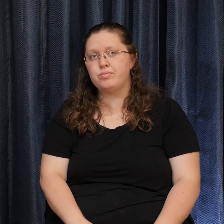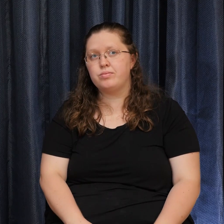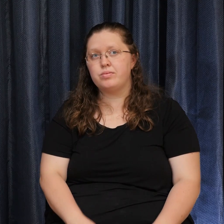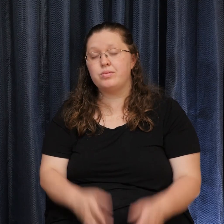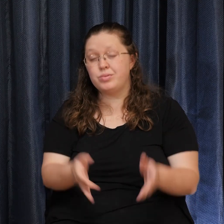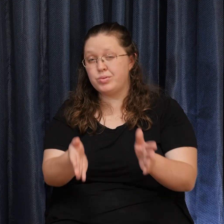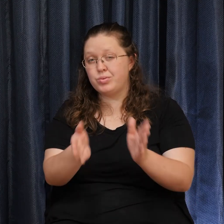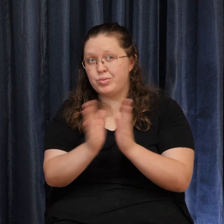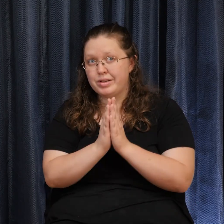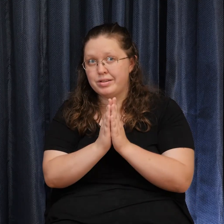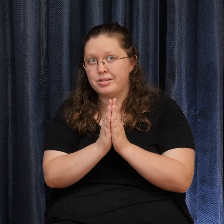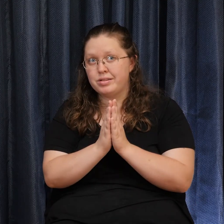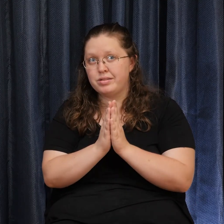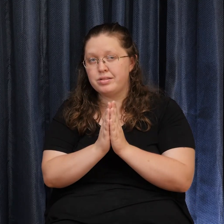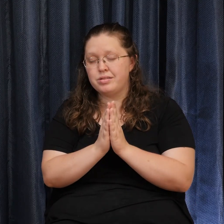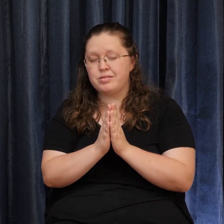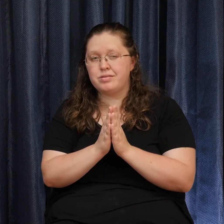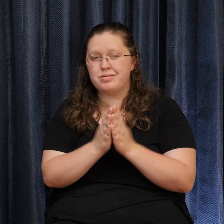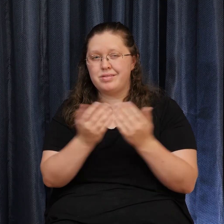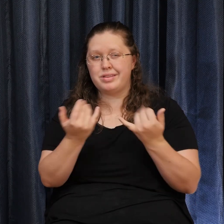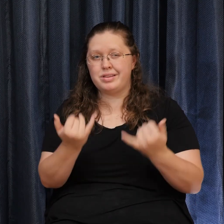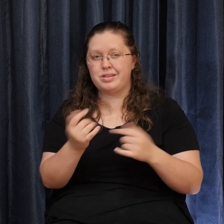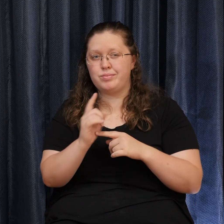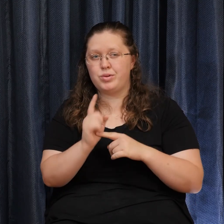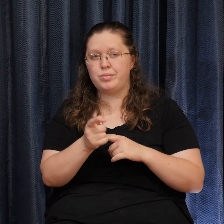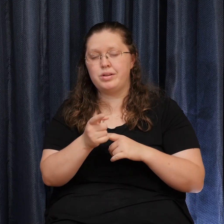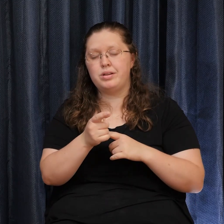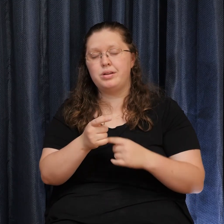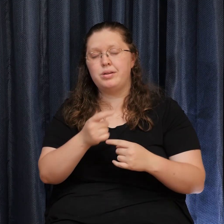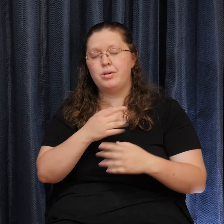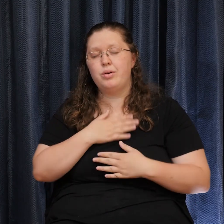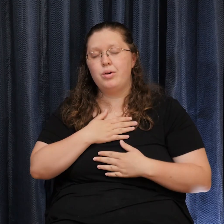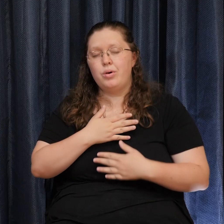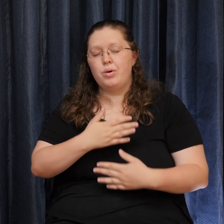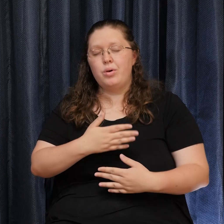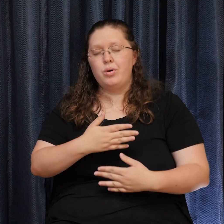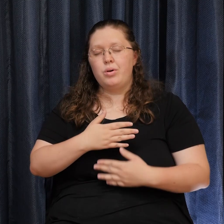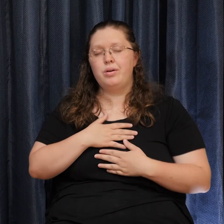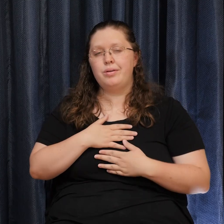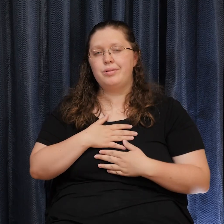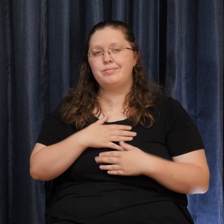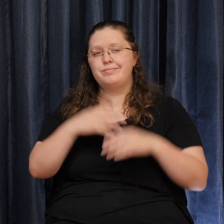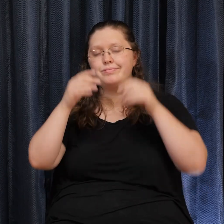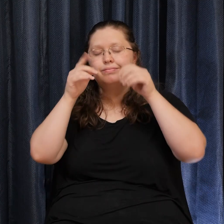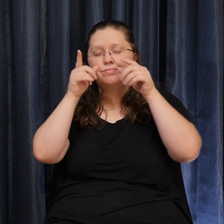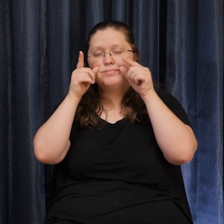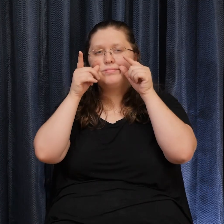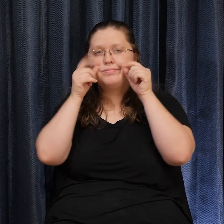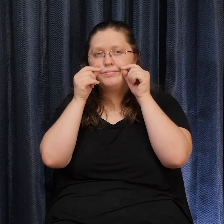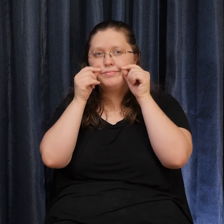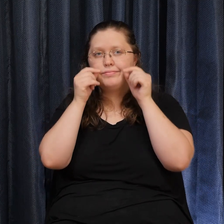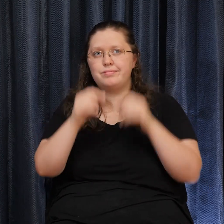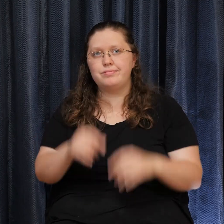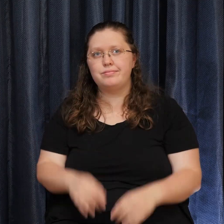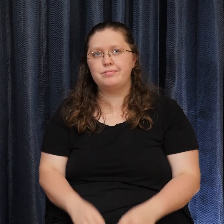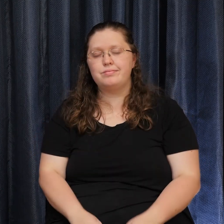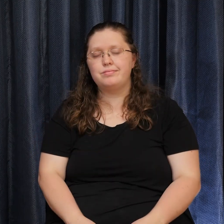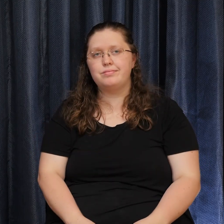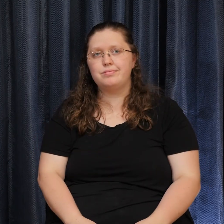just in this moment Take a deep breath And close your eyes And as you do Allow yourself To